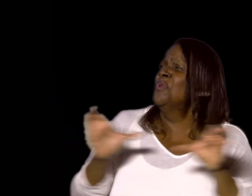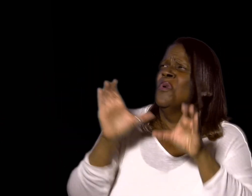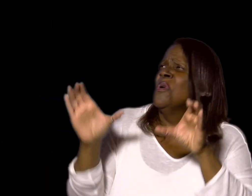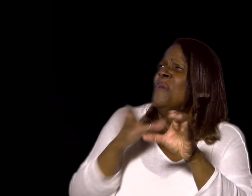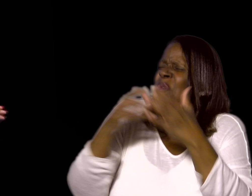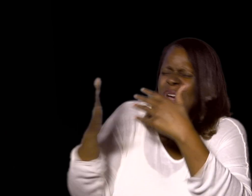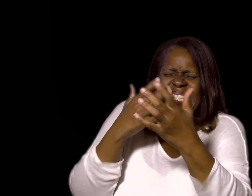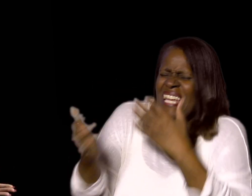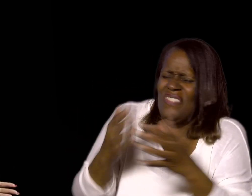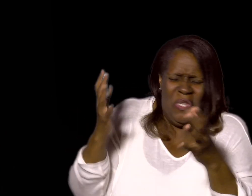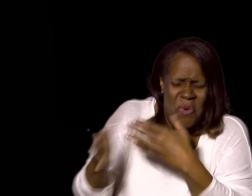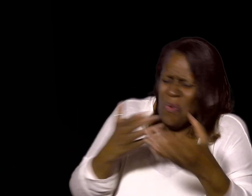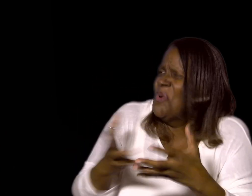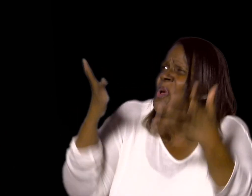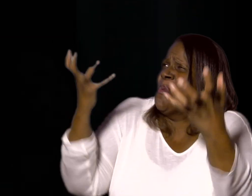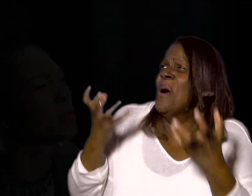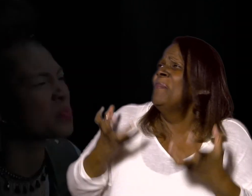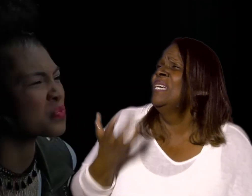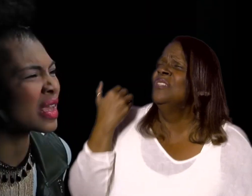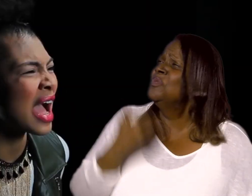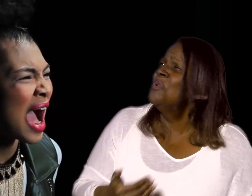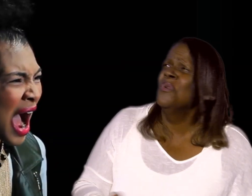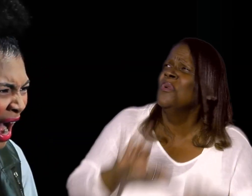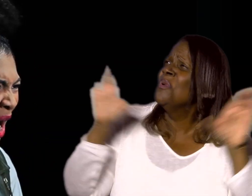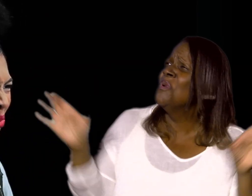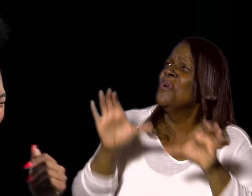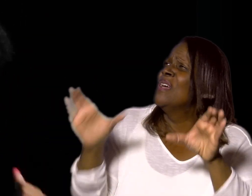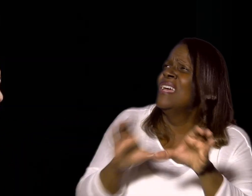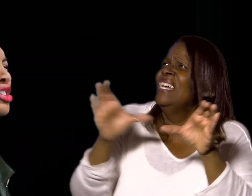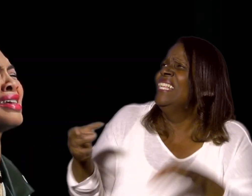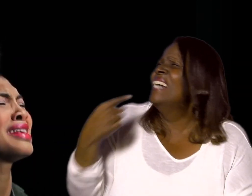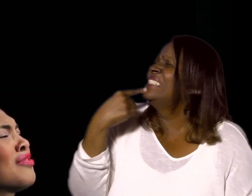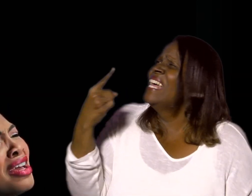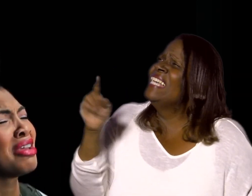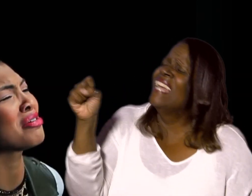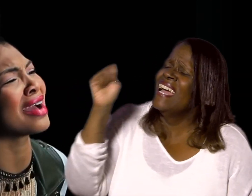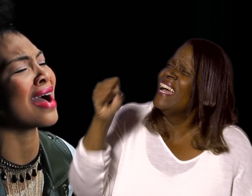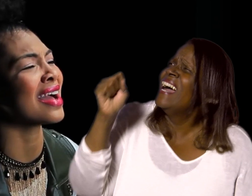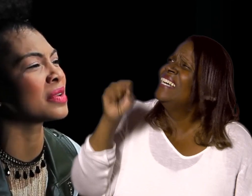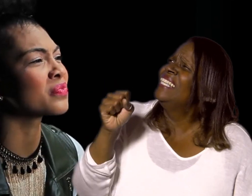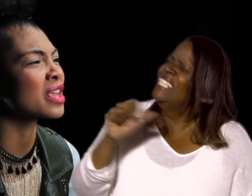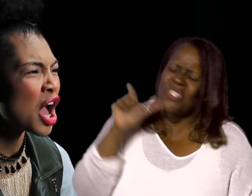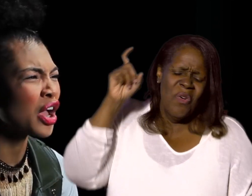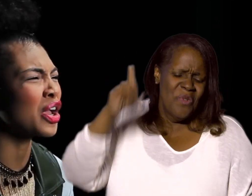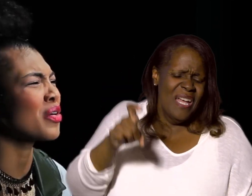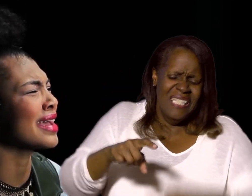Whatever you may need me to do You to look no further I'm ready to trace out that you've got You can